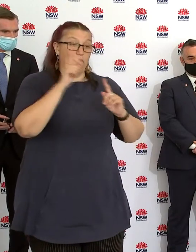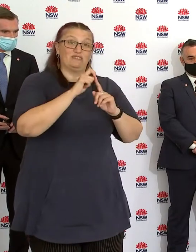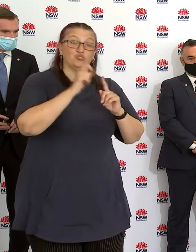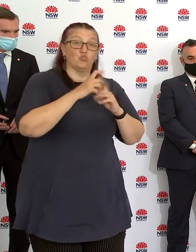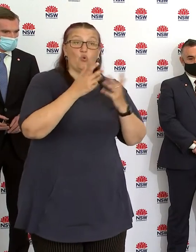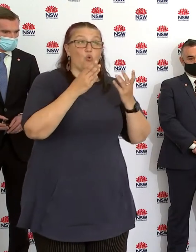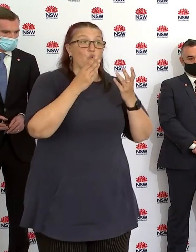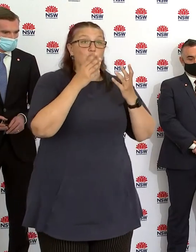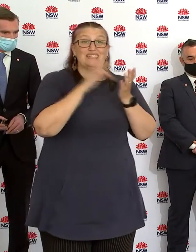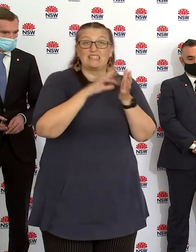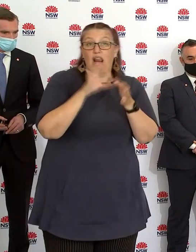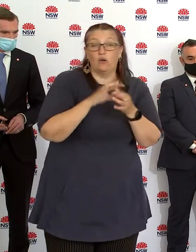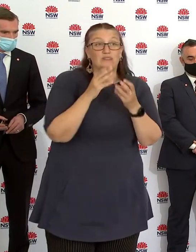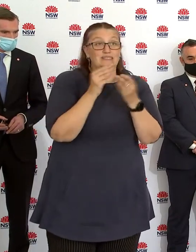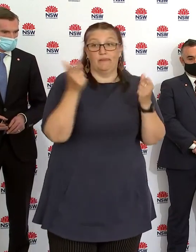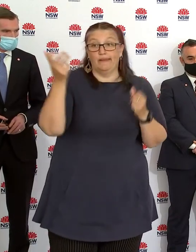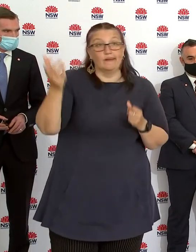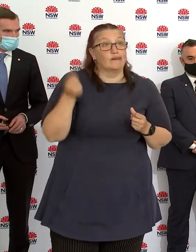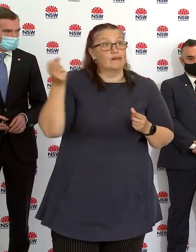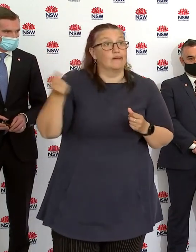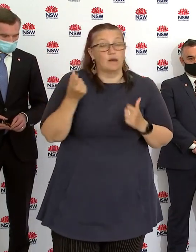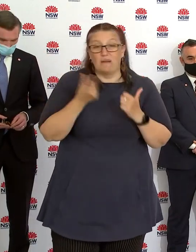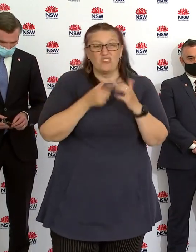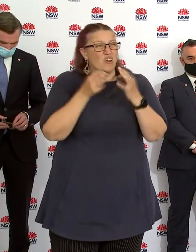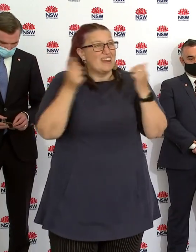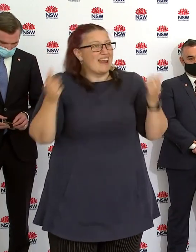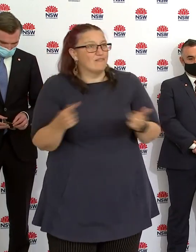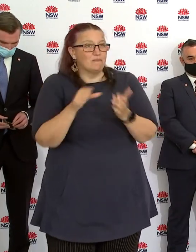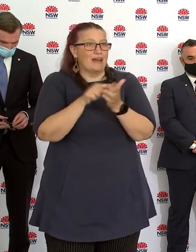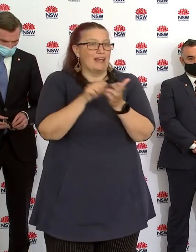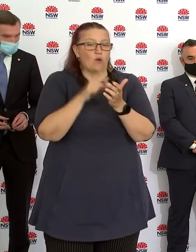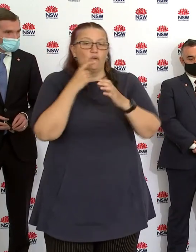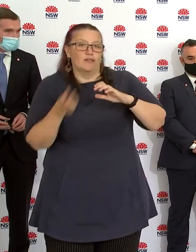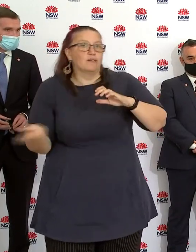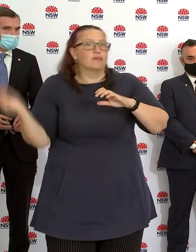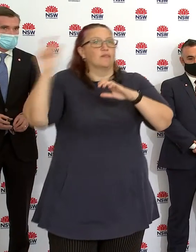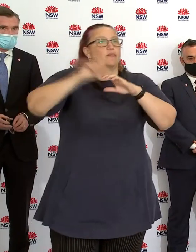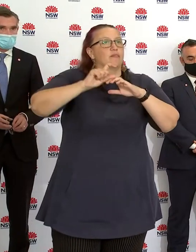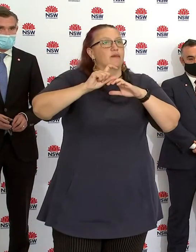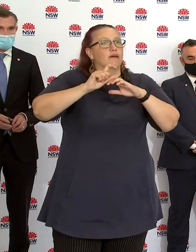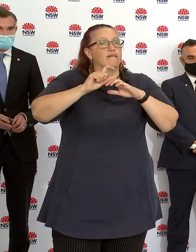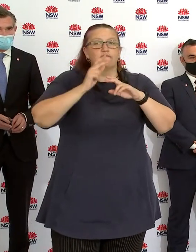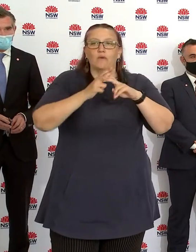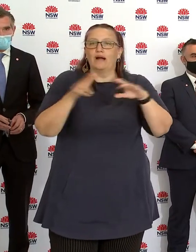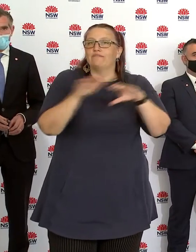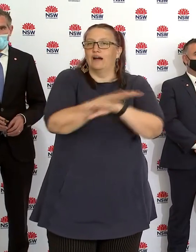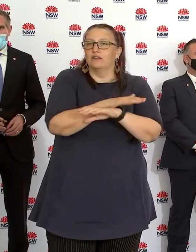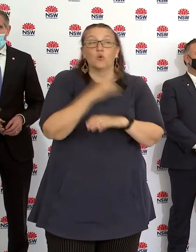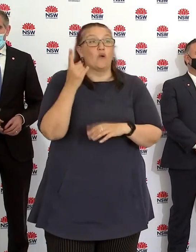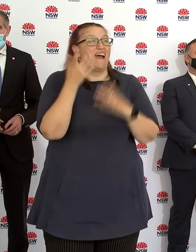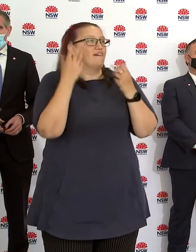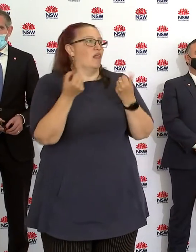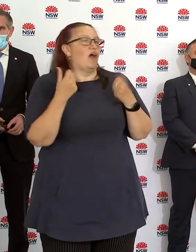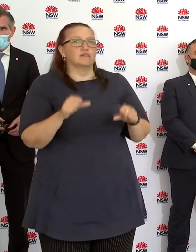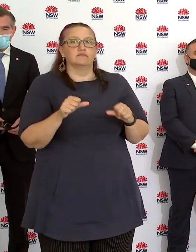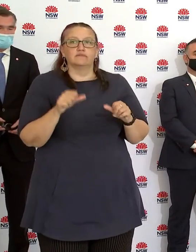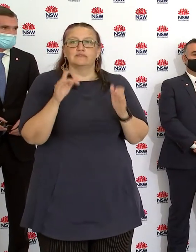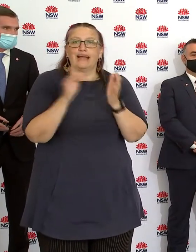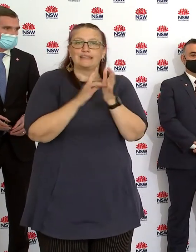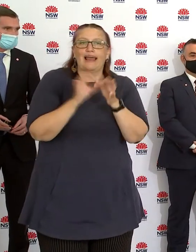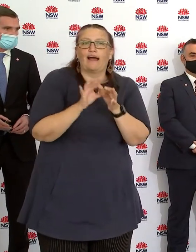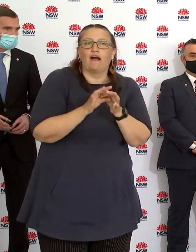Commonwealth, but not enough to keep them going. So that gap will now also be closed. So for people who are on existing allowances,